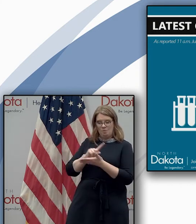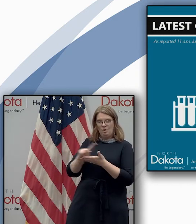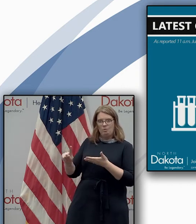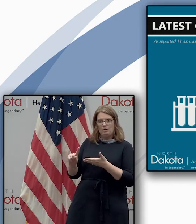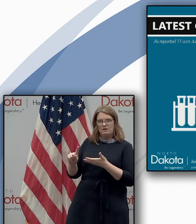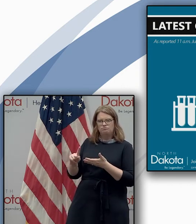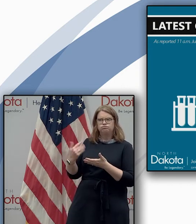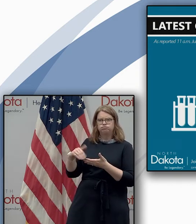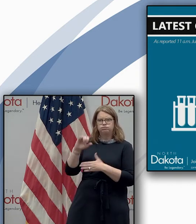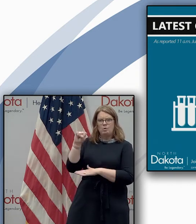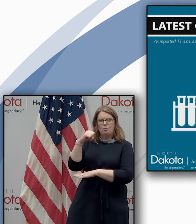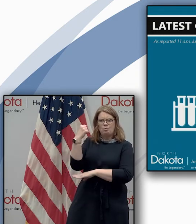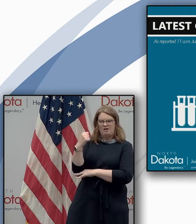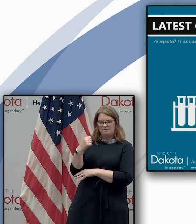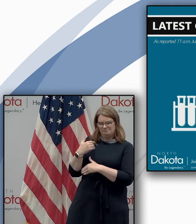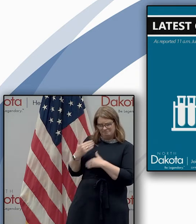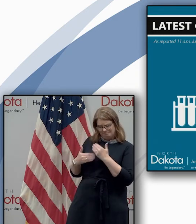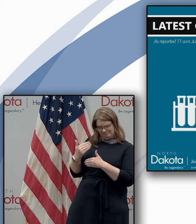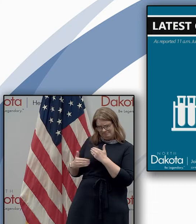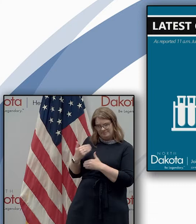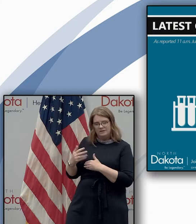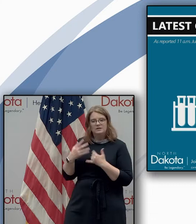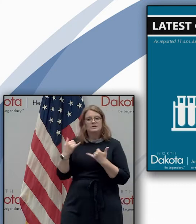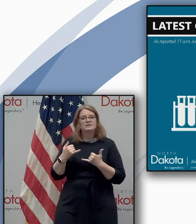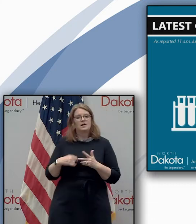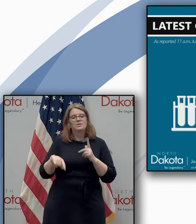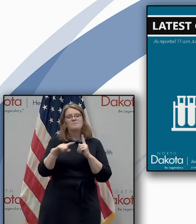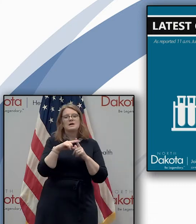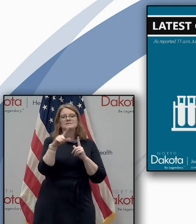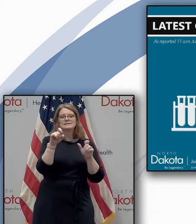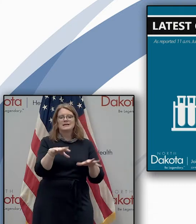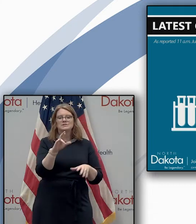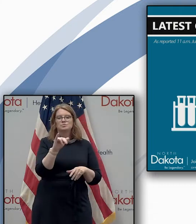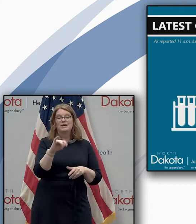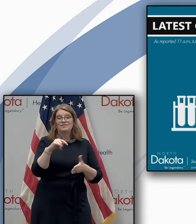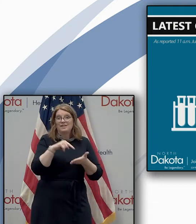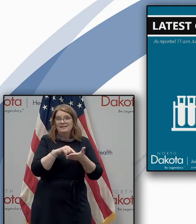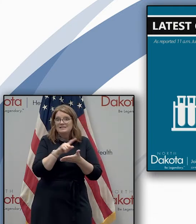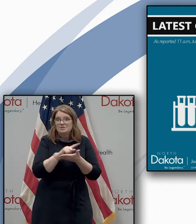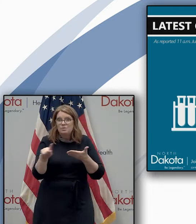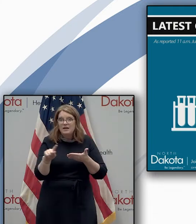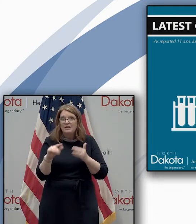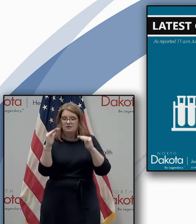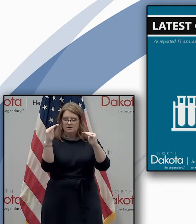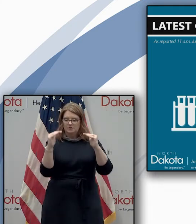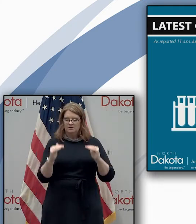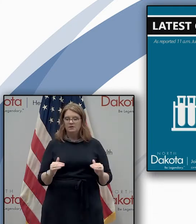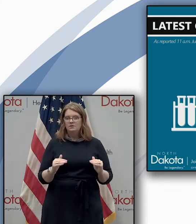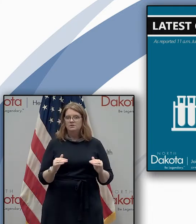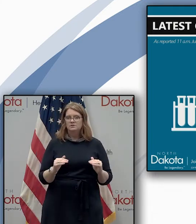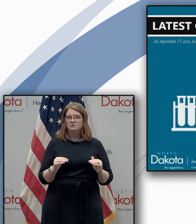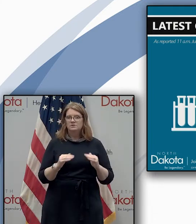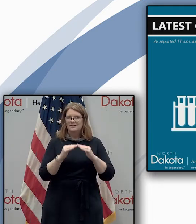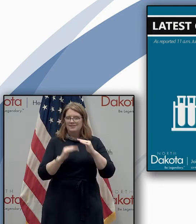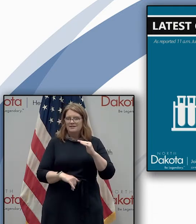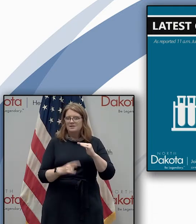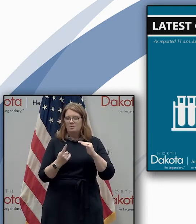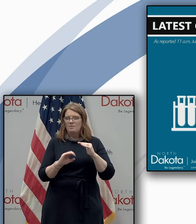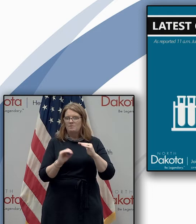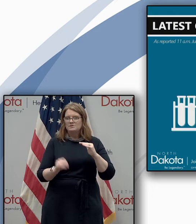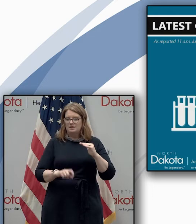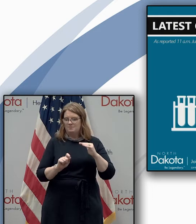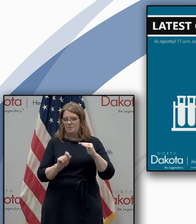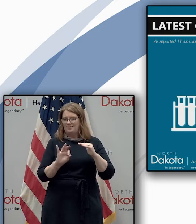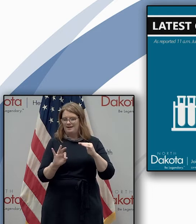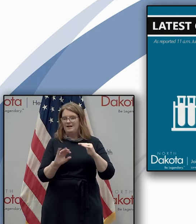tests that brings the positive test rate for the week down to under one percent which is the lowest